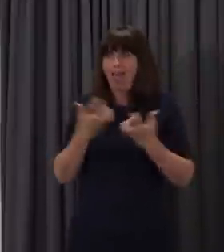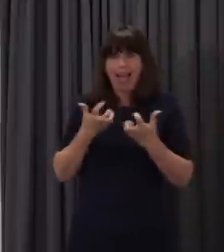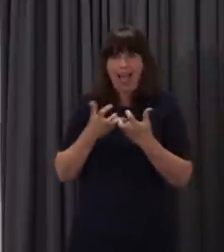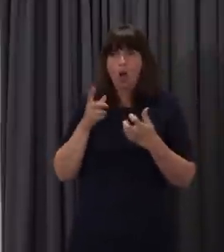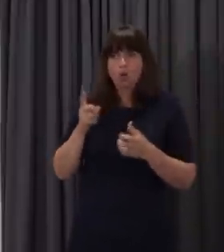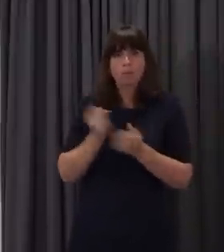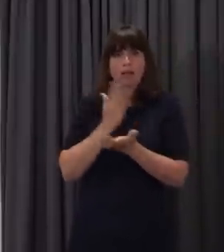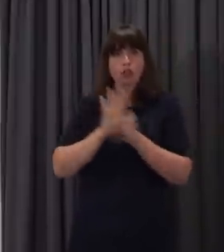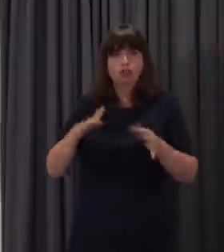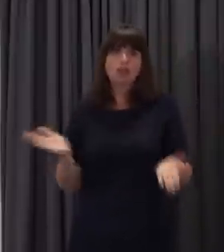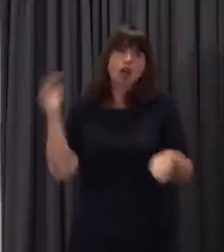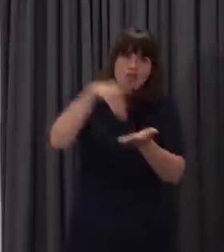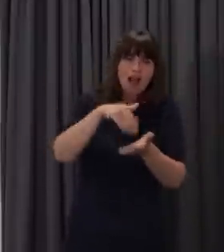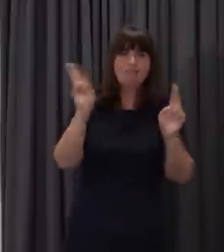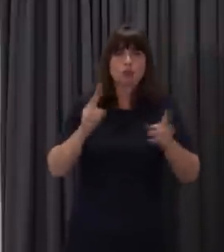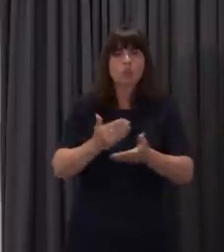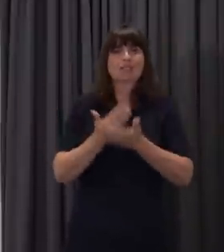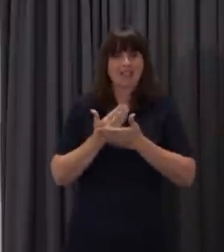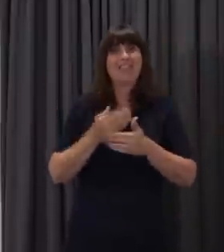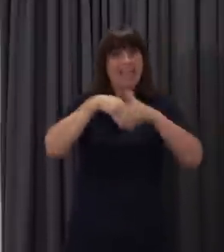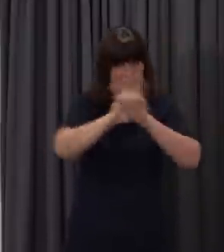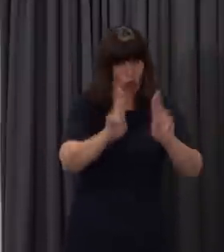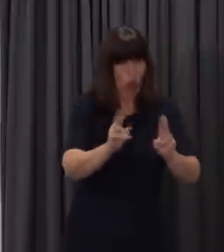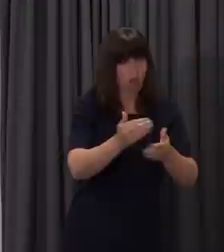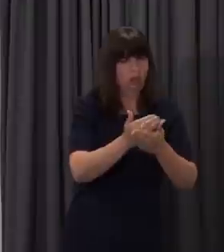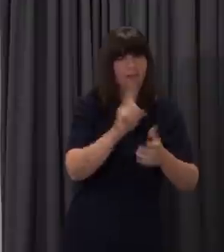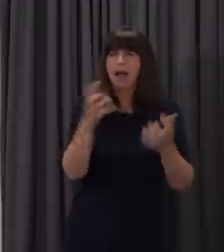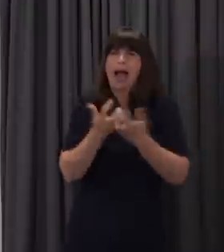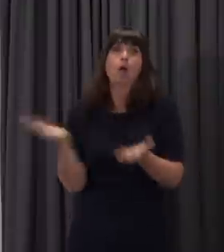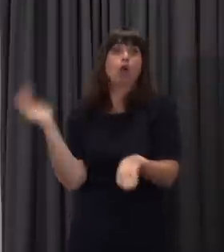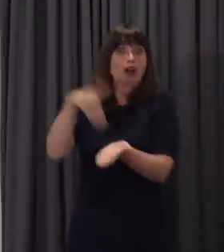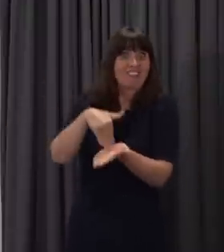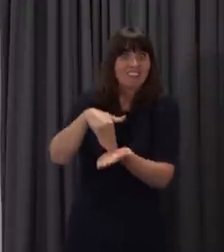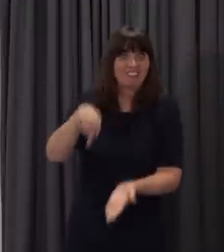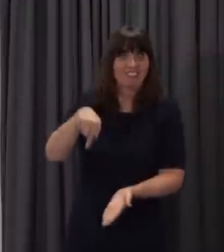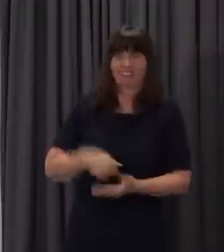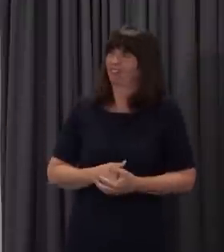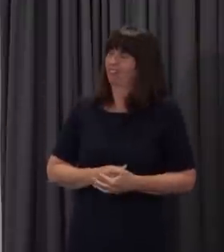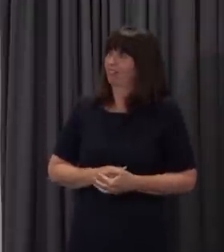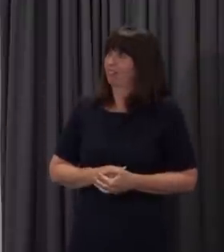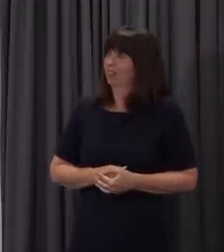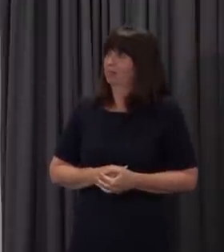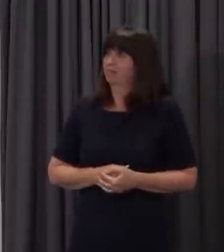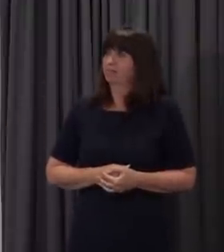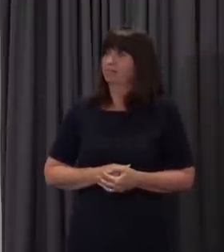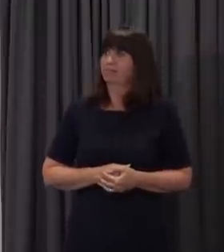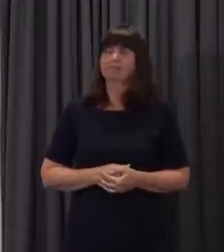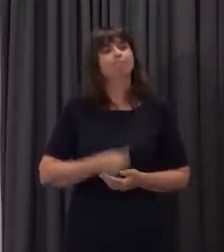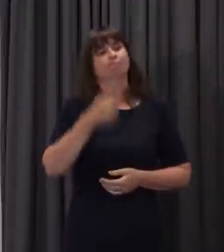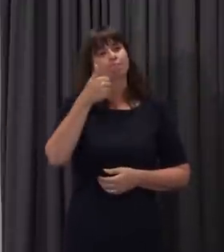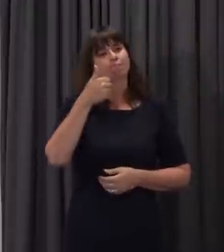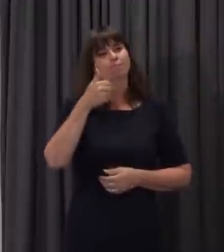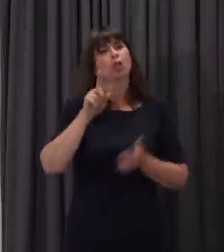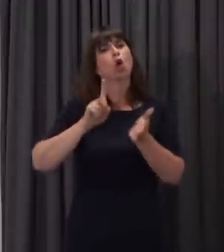children can get to school safely as well as be safe in the school? Well, first of all, can I say I'm very grateful to our local